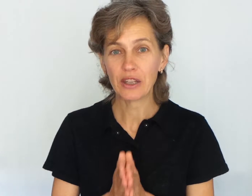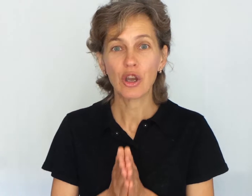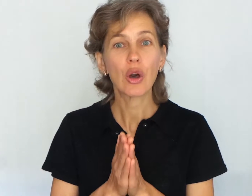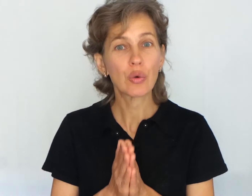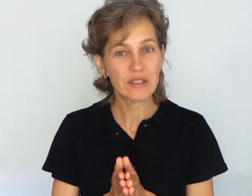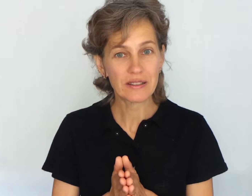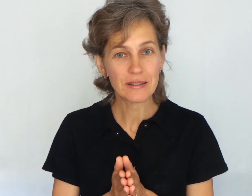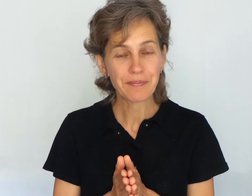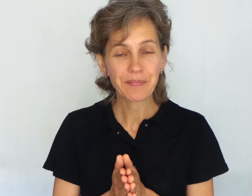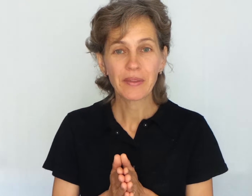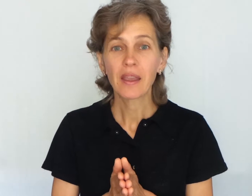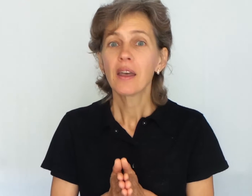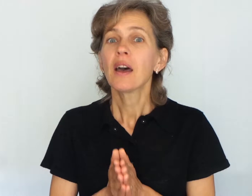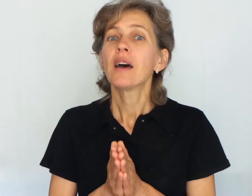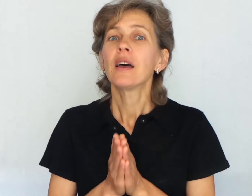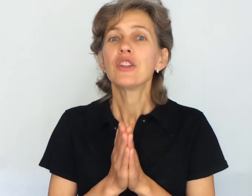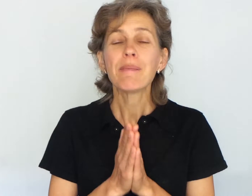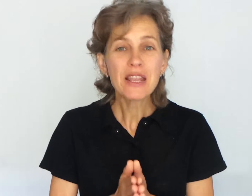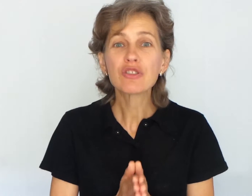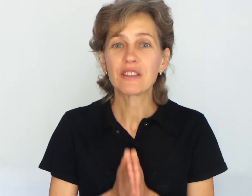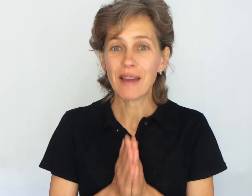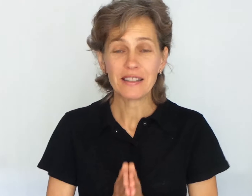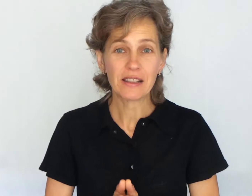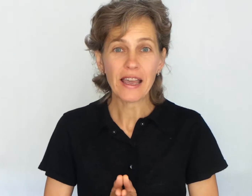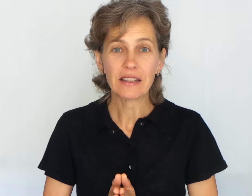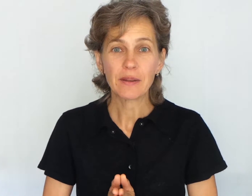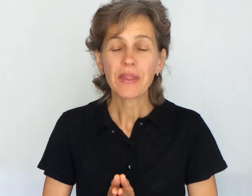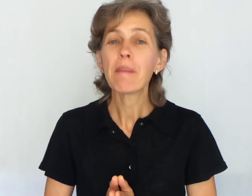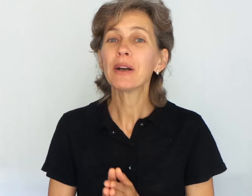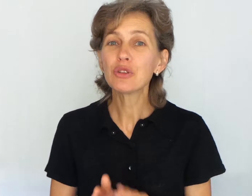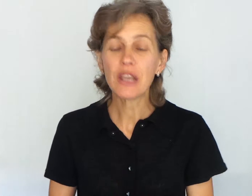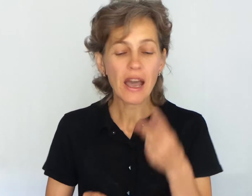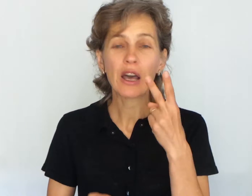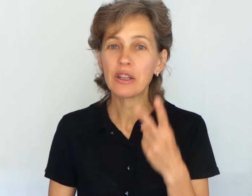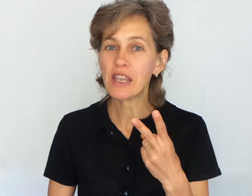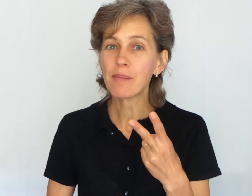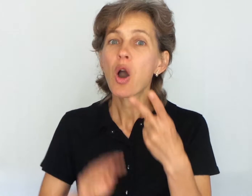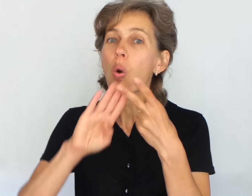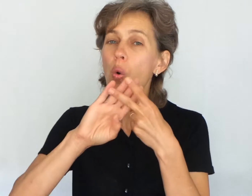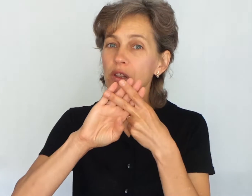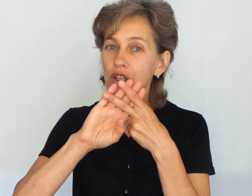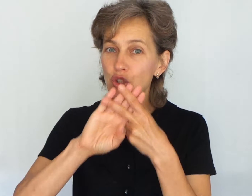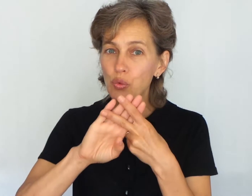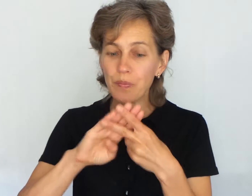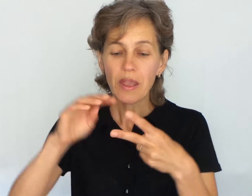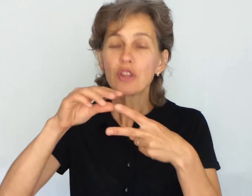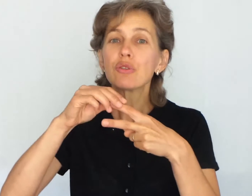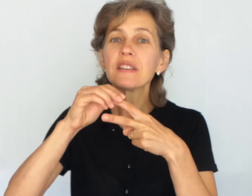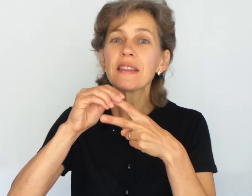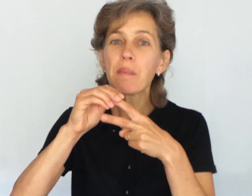reason. There are many reasons why I did not like it, but today I name only two. The reason number